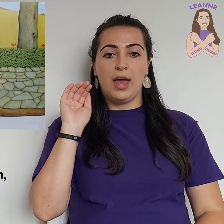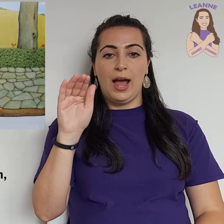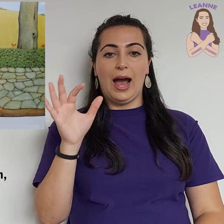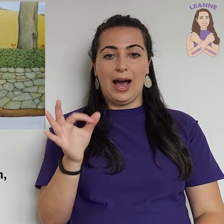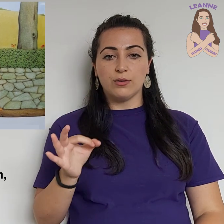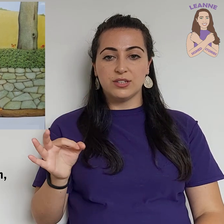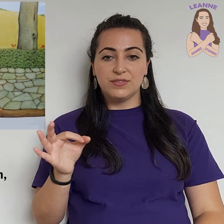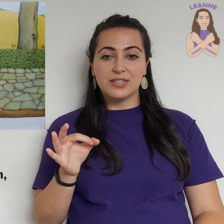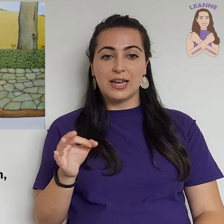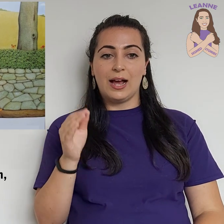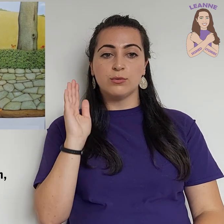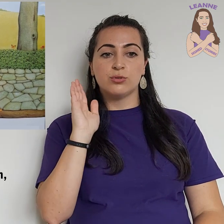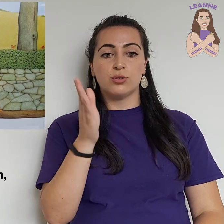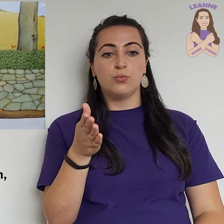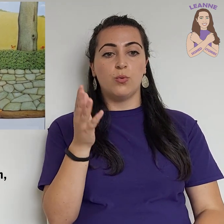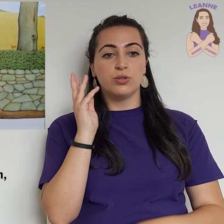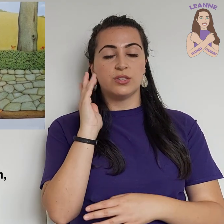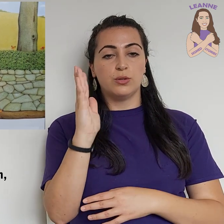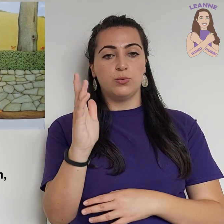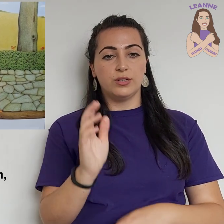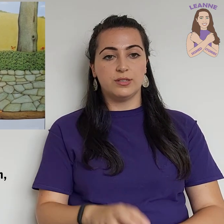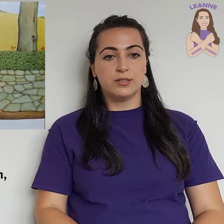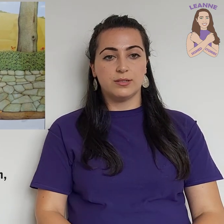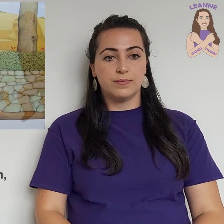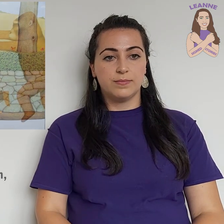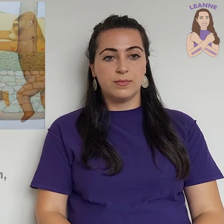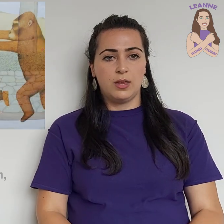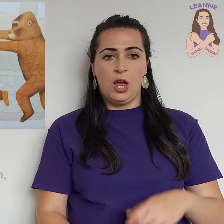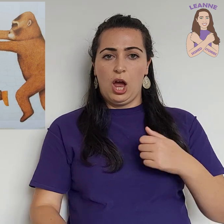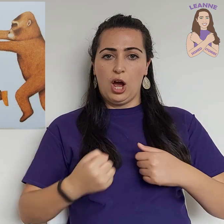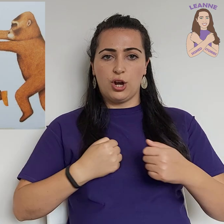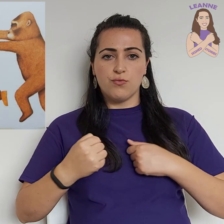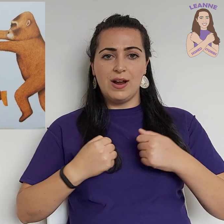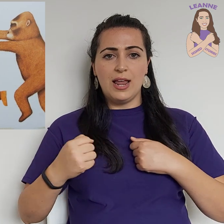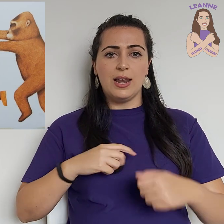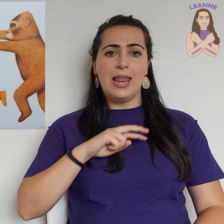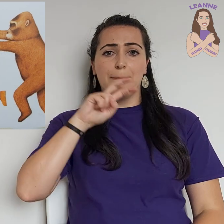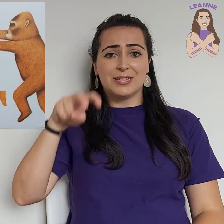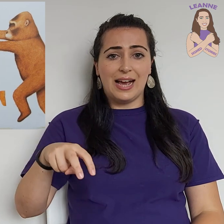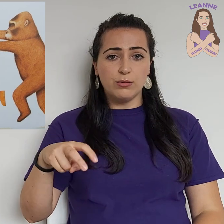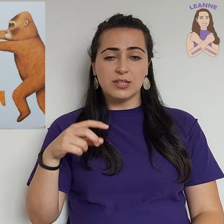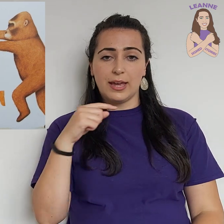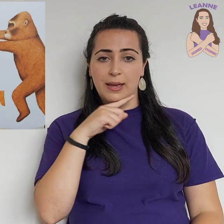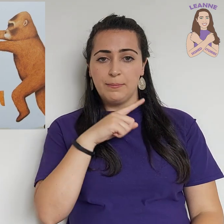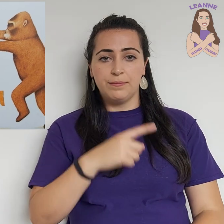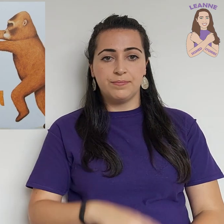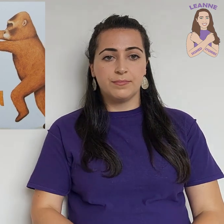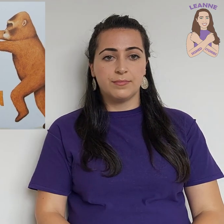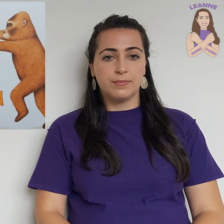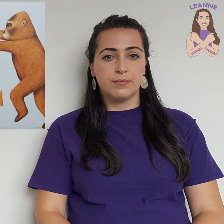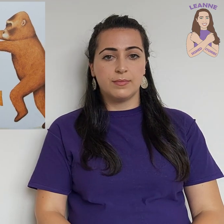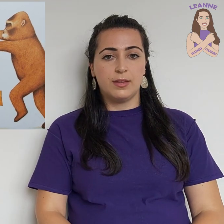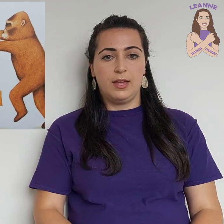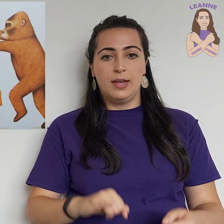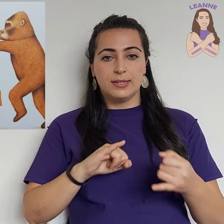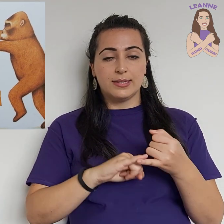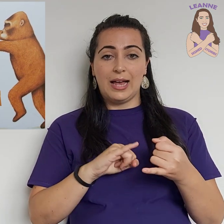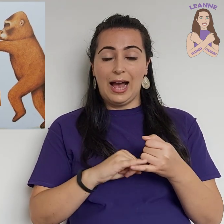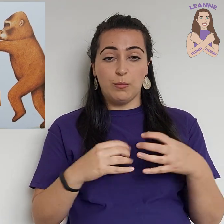out of the town towards the woods. A gorilla leapt out at him. Sam